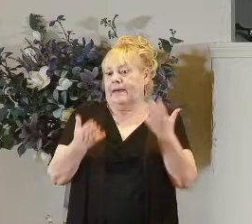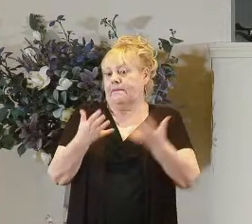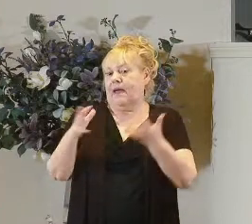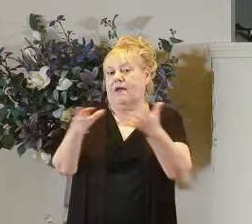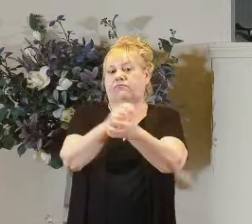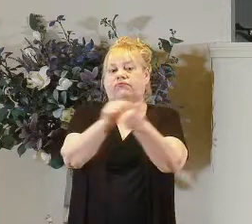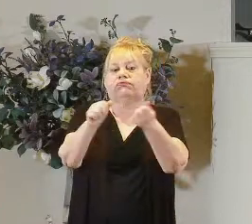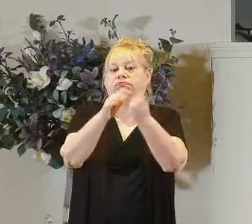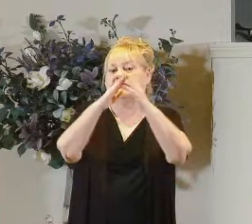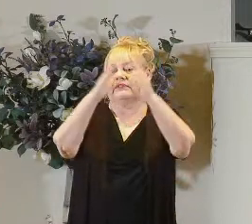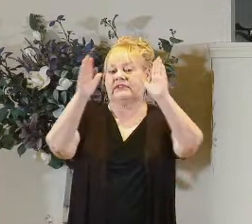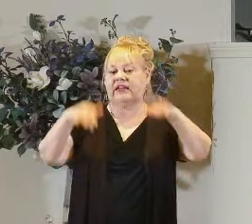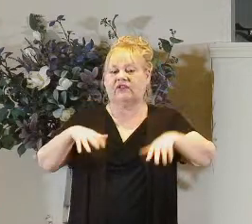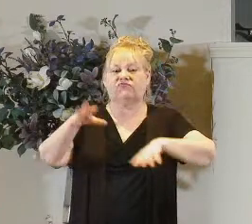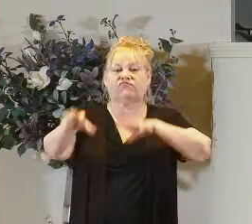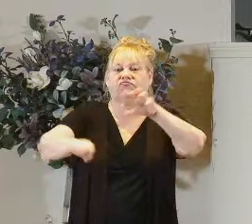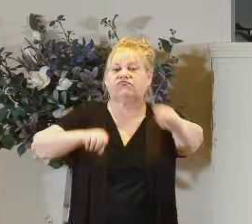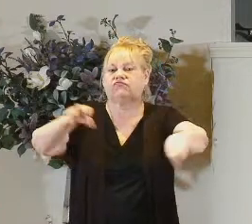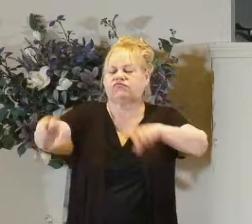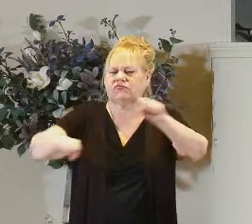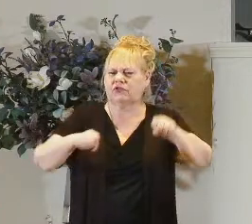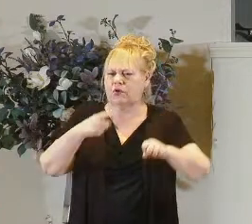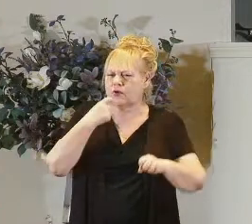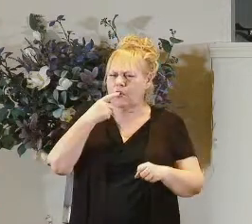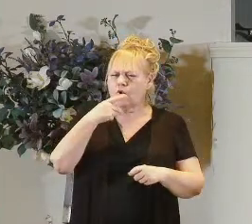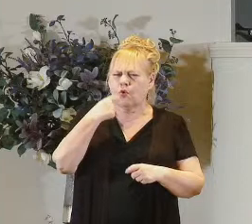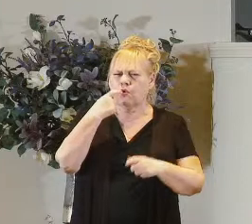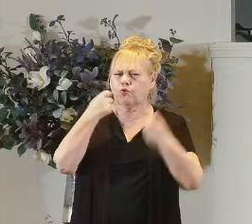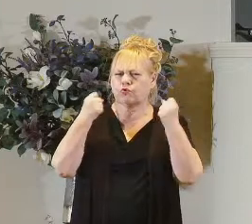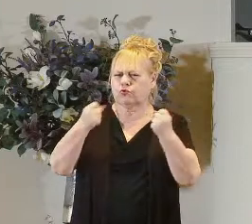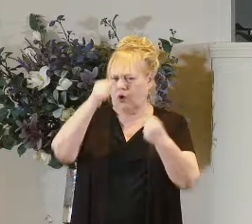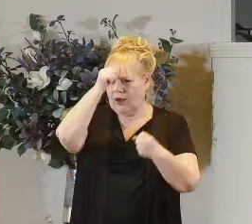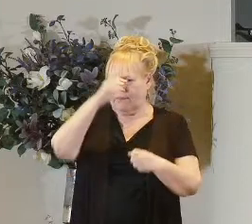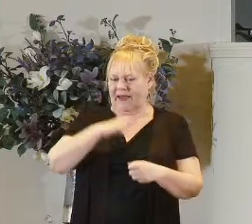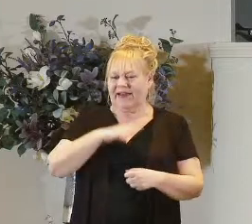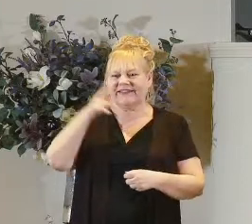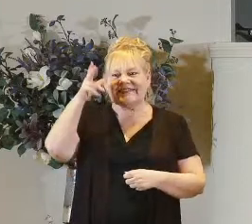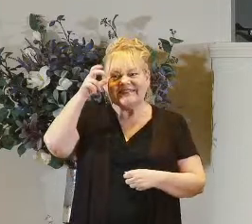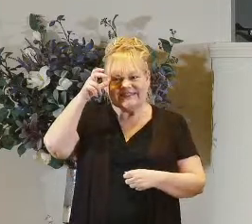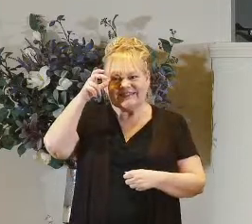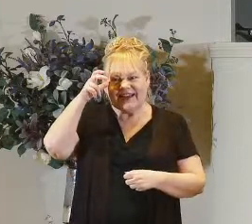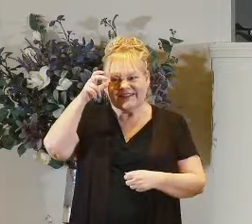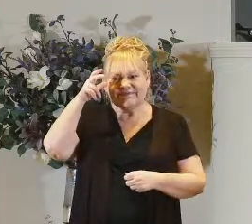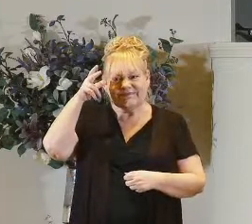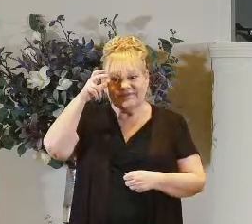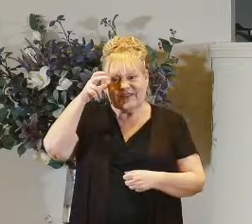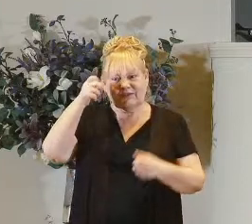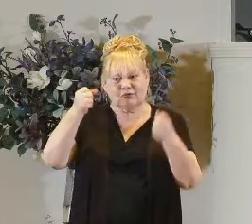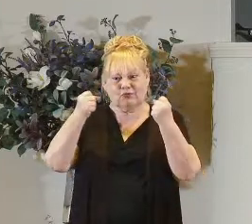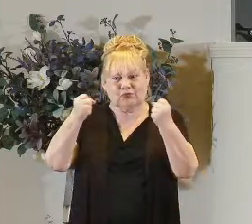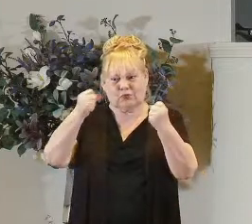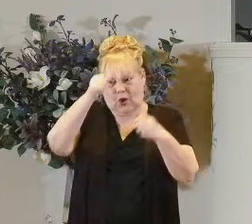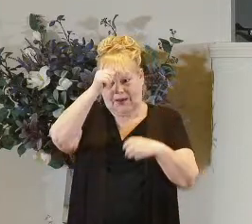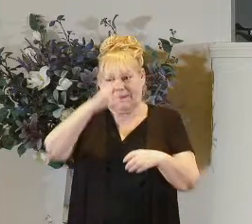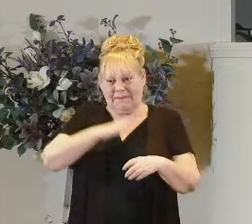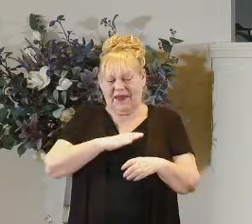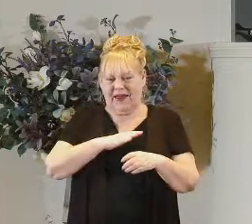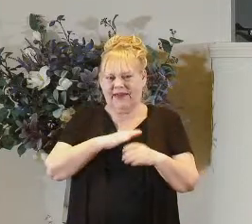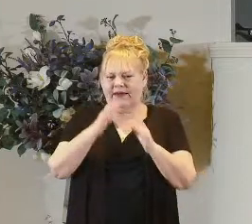plunder his house and we said at the time who is the strong man satan satan is the strong man